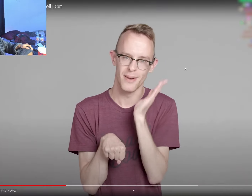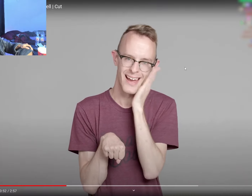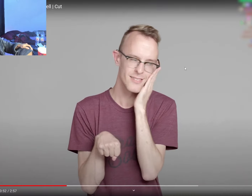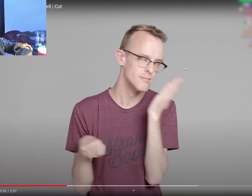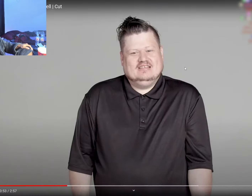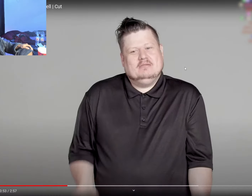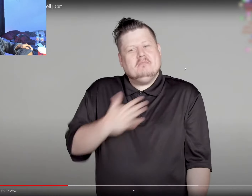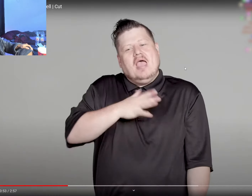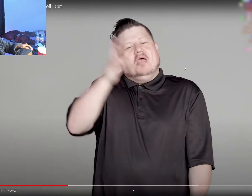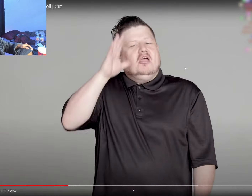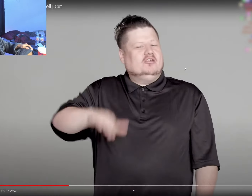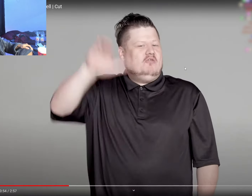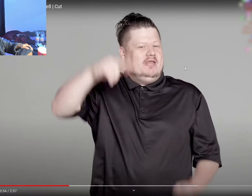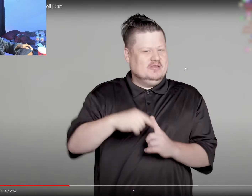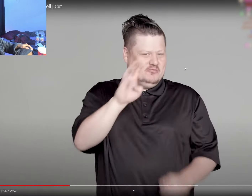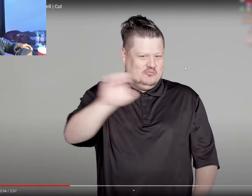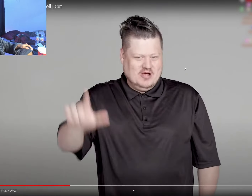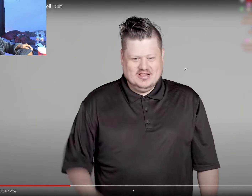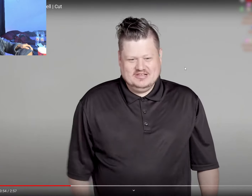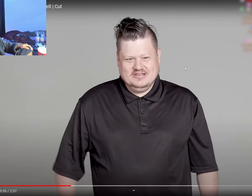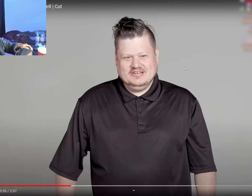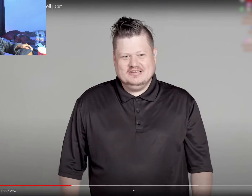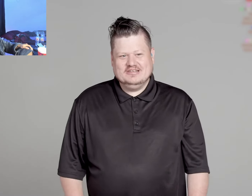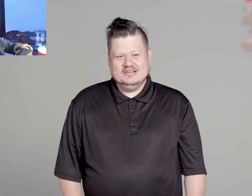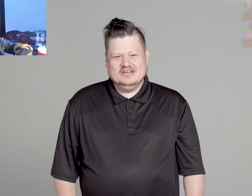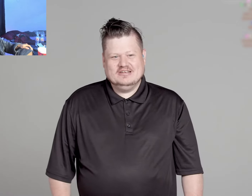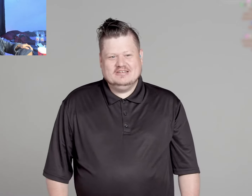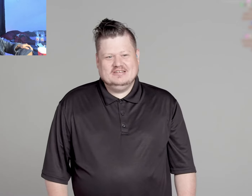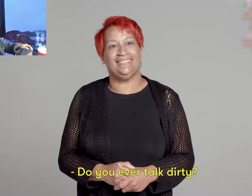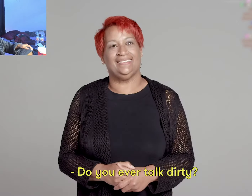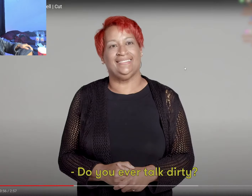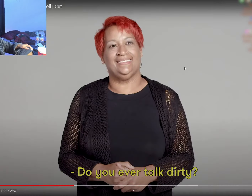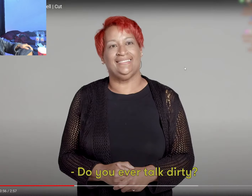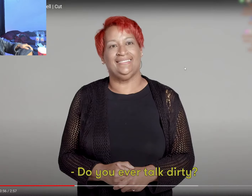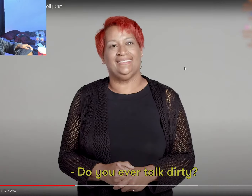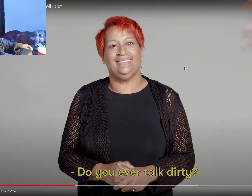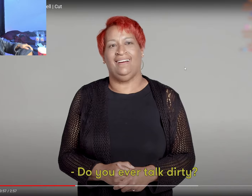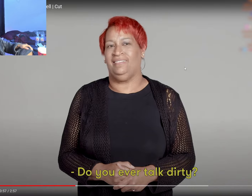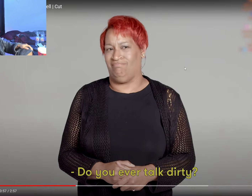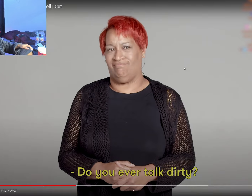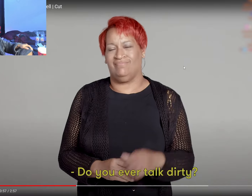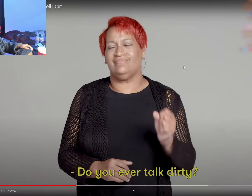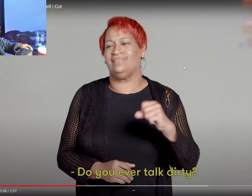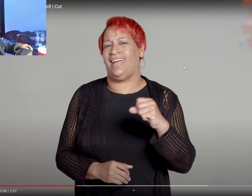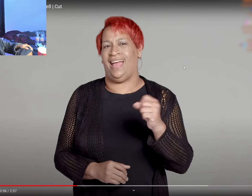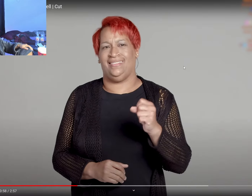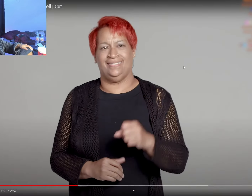bad My parents raised me to be polite Do you ever talk dirty? Oh yeah